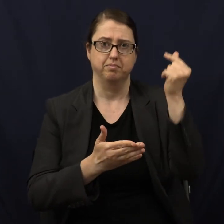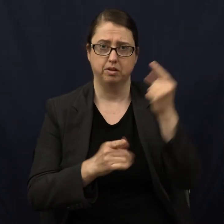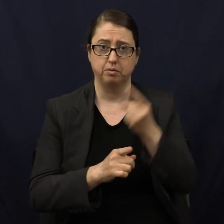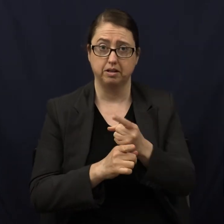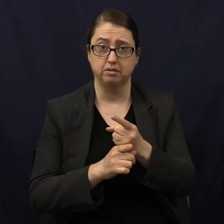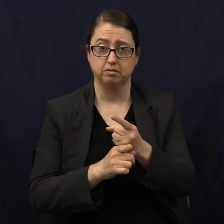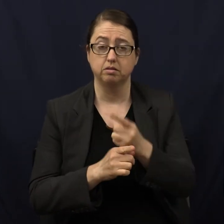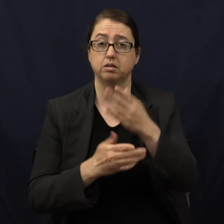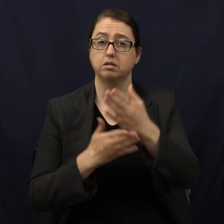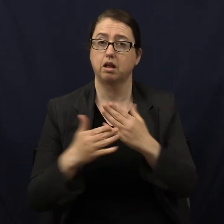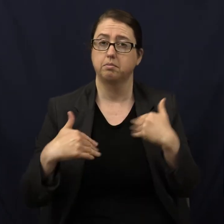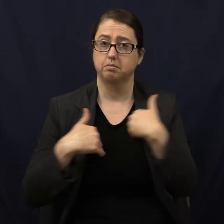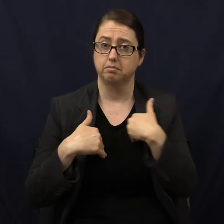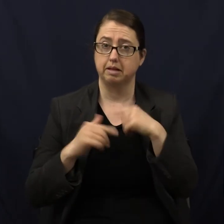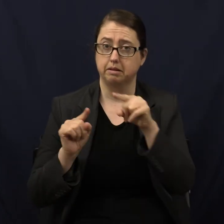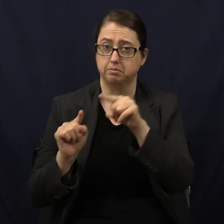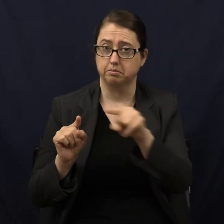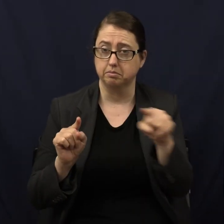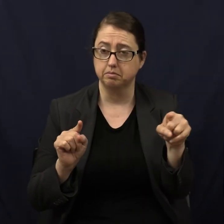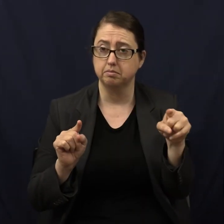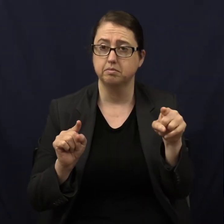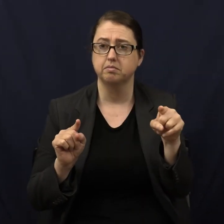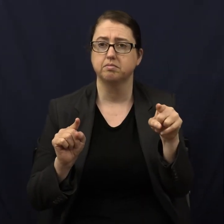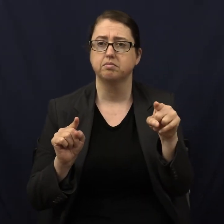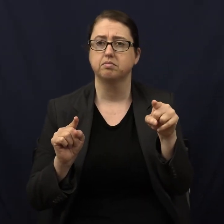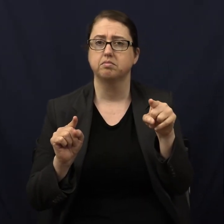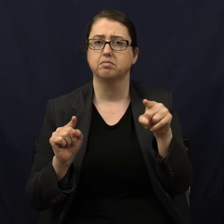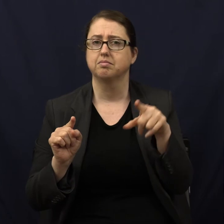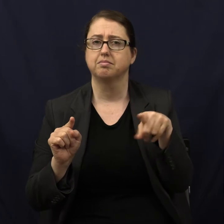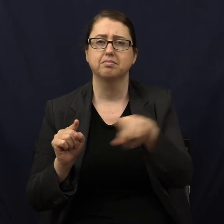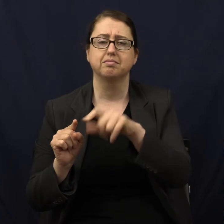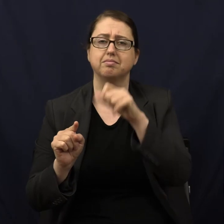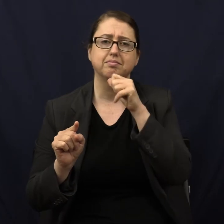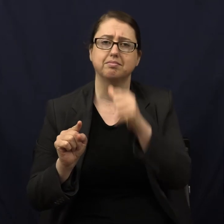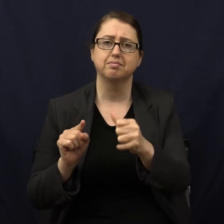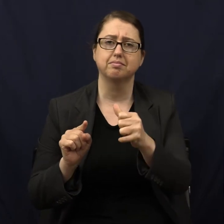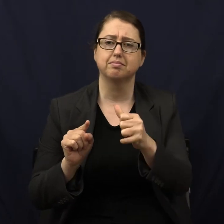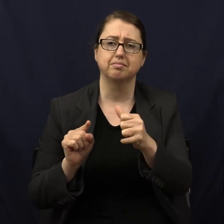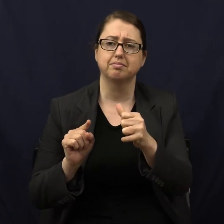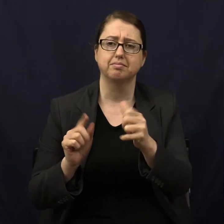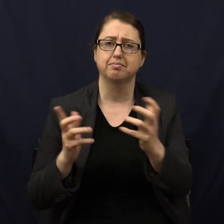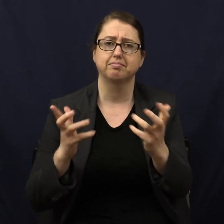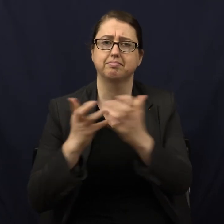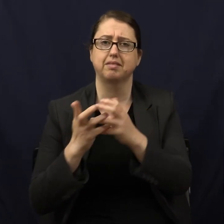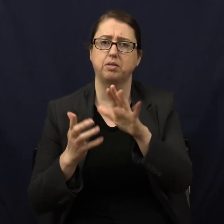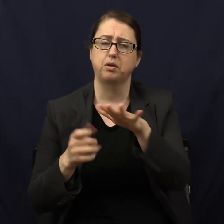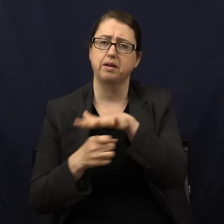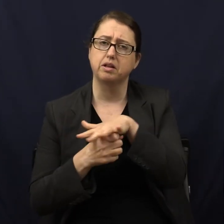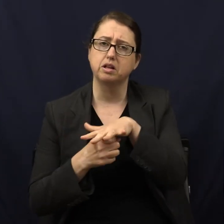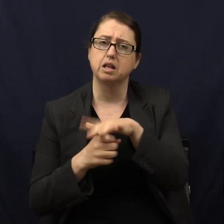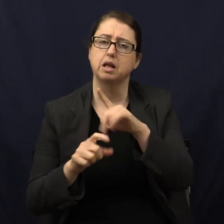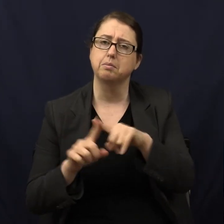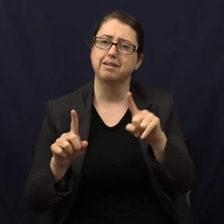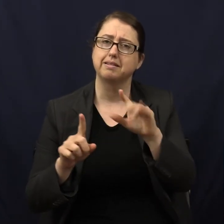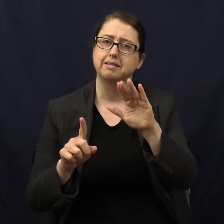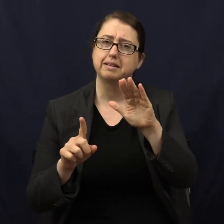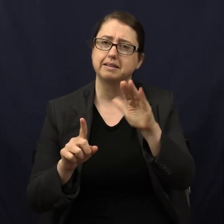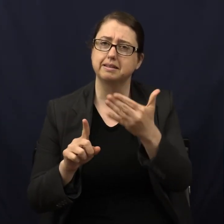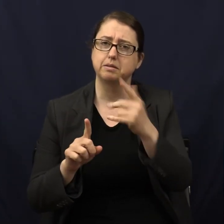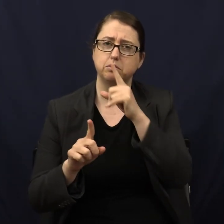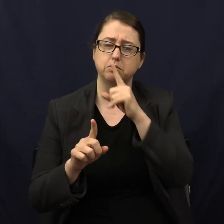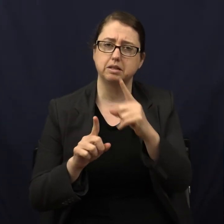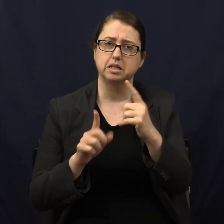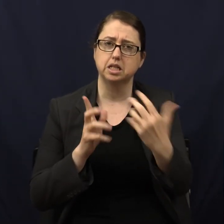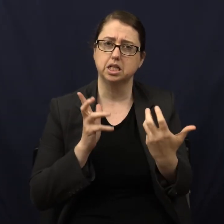some of these animals not only don't seem to be adapted for themselves and their own survival, but they seem to be adapted to you.